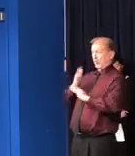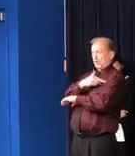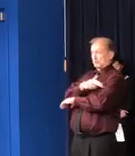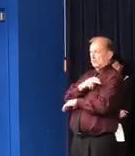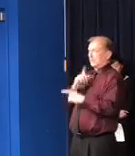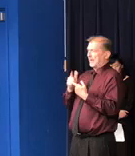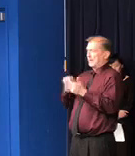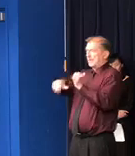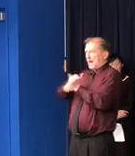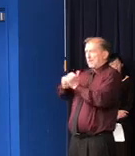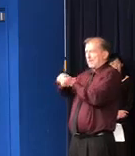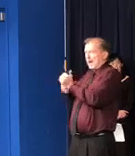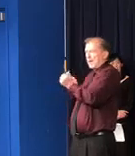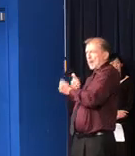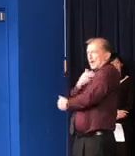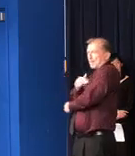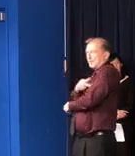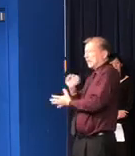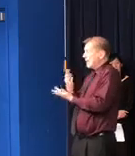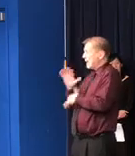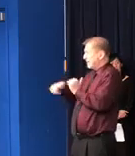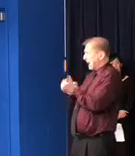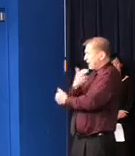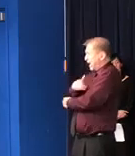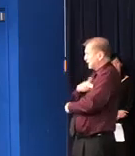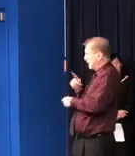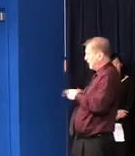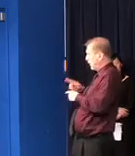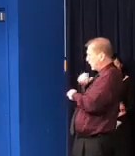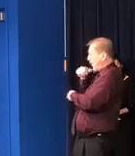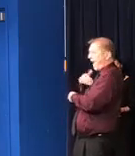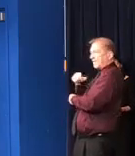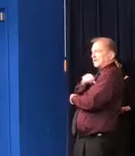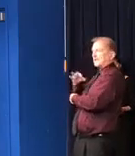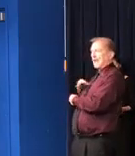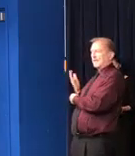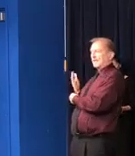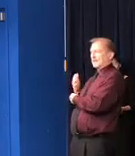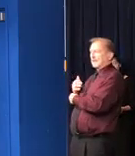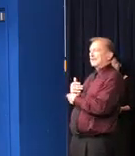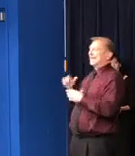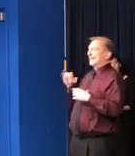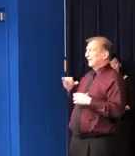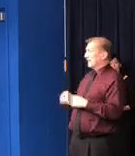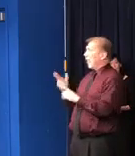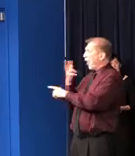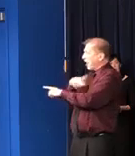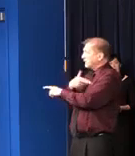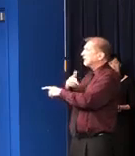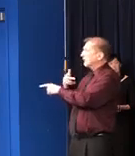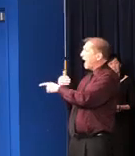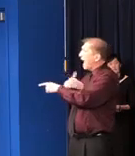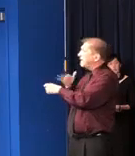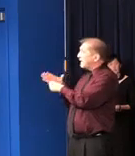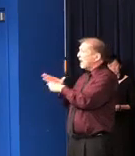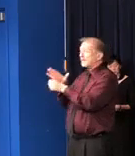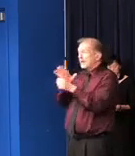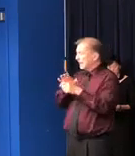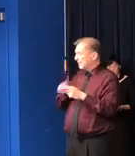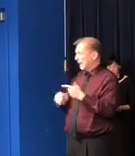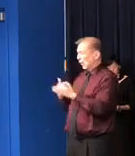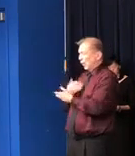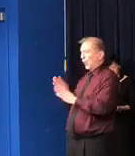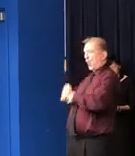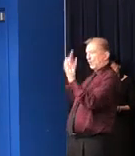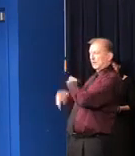We may need to call up people who aren't currently sort of staffing every day, and we may need